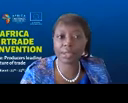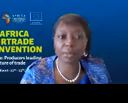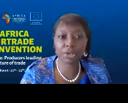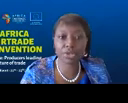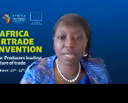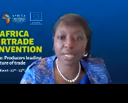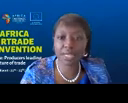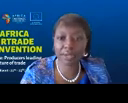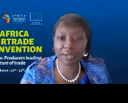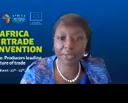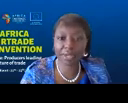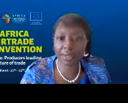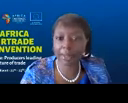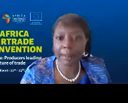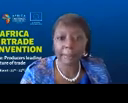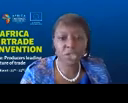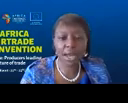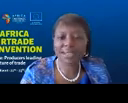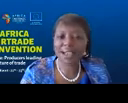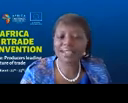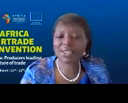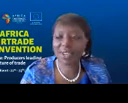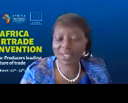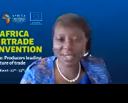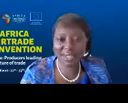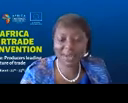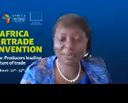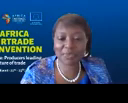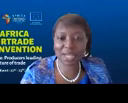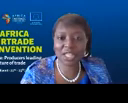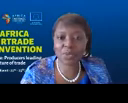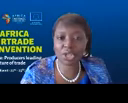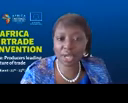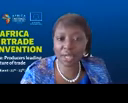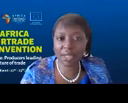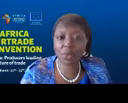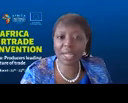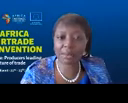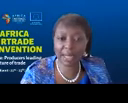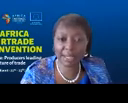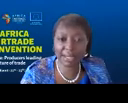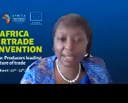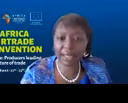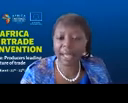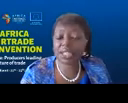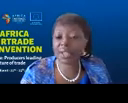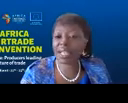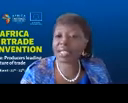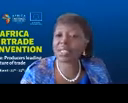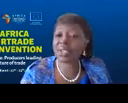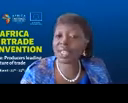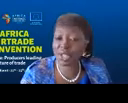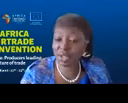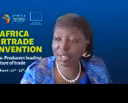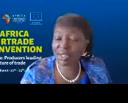the wine producers in South Africa. She has had great exposure in wine marketing, and she even